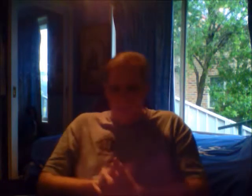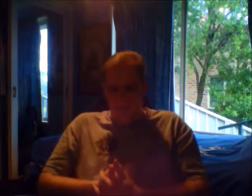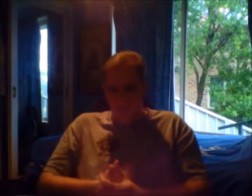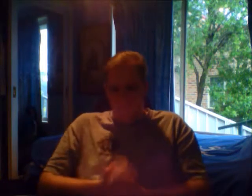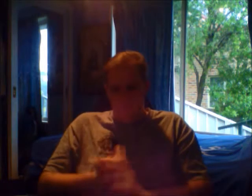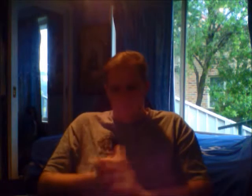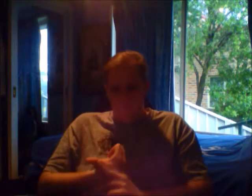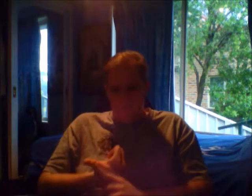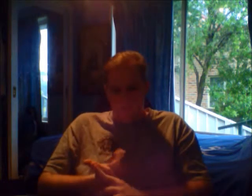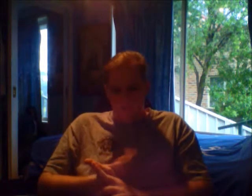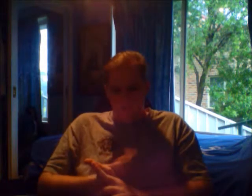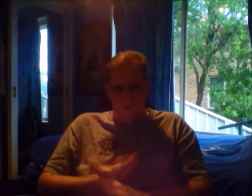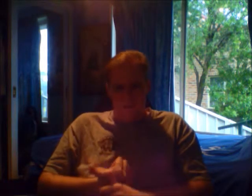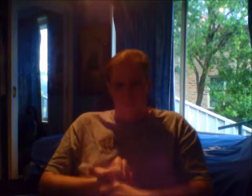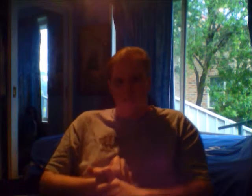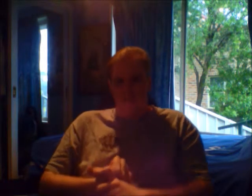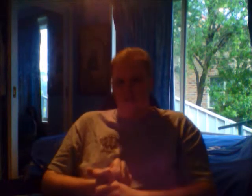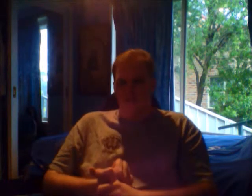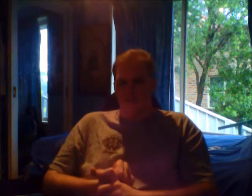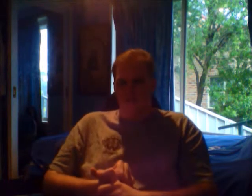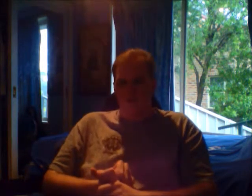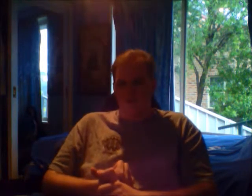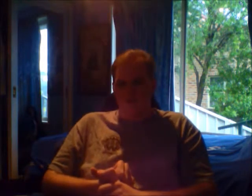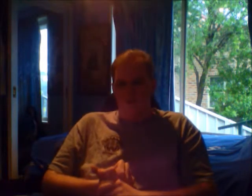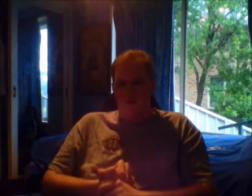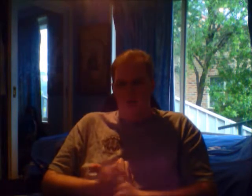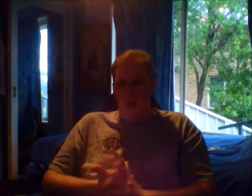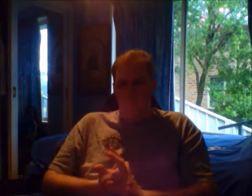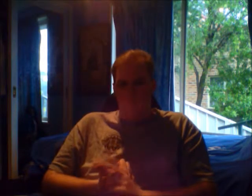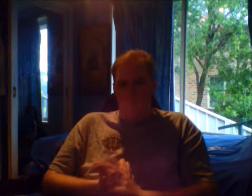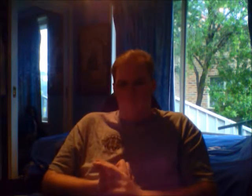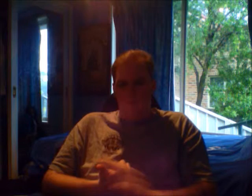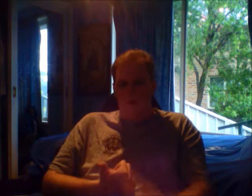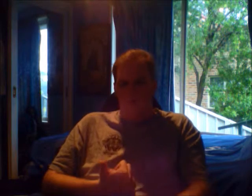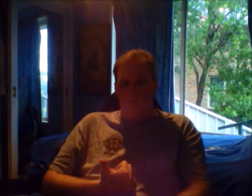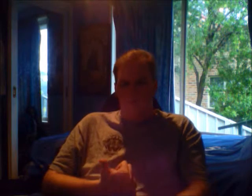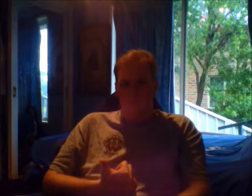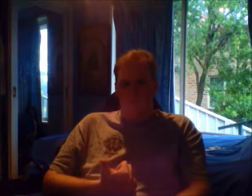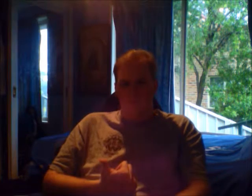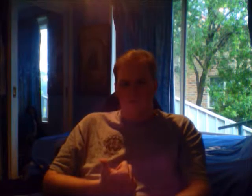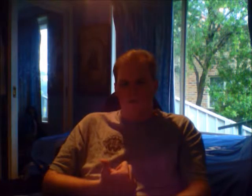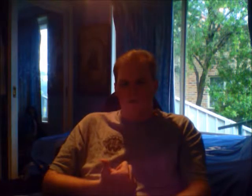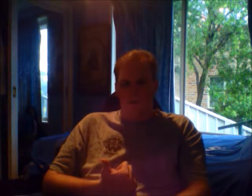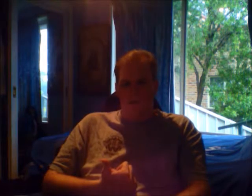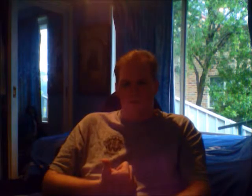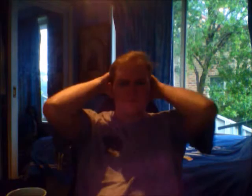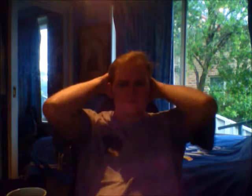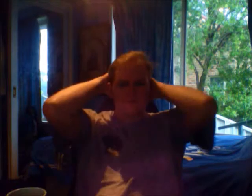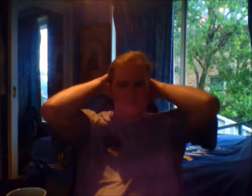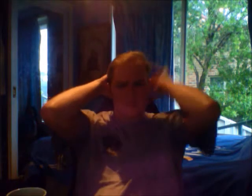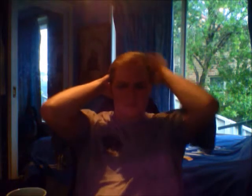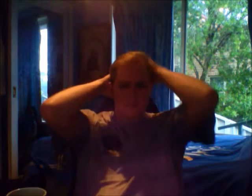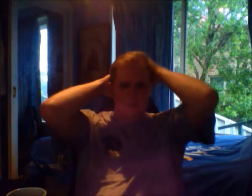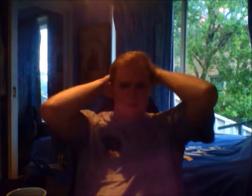Um, the banana and lemonade challenge. So you've got to eat. But I've got to check that out. Sounds simple enough.